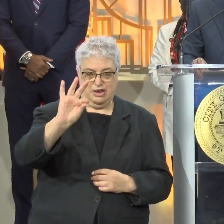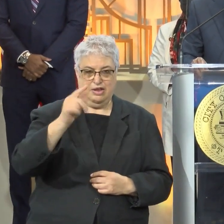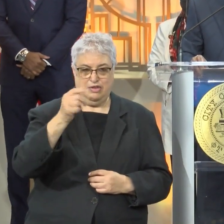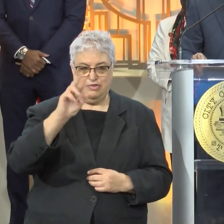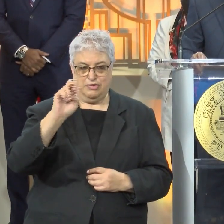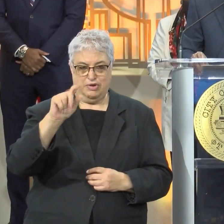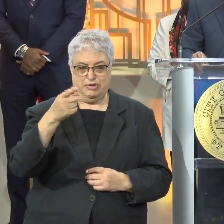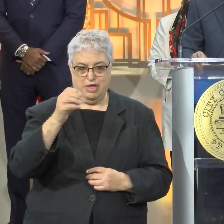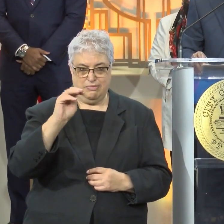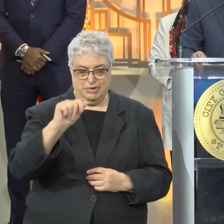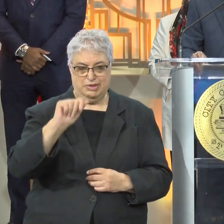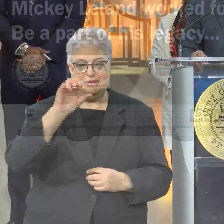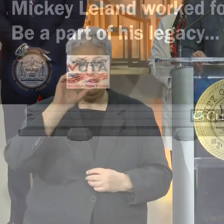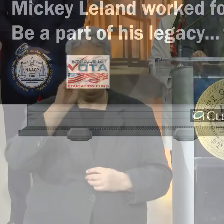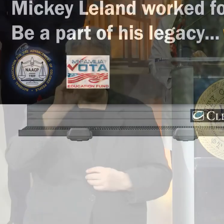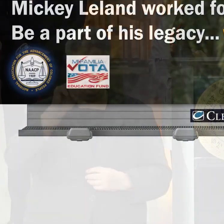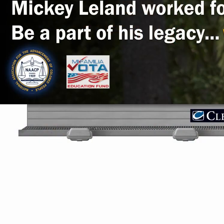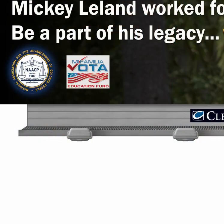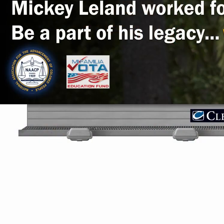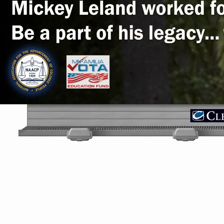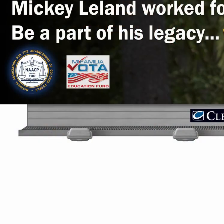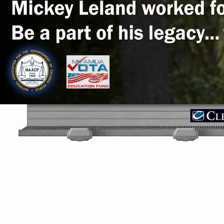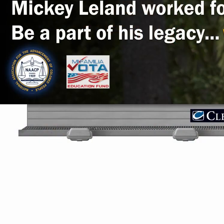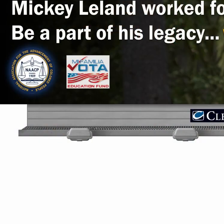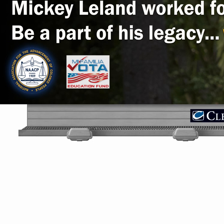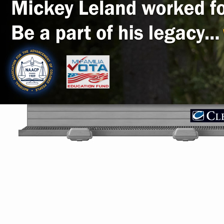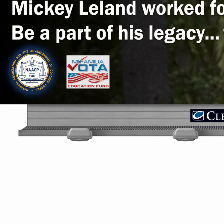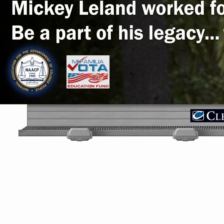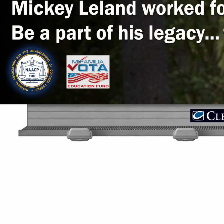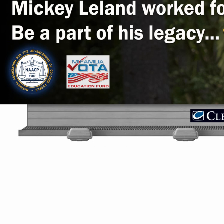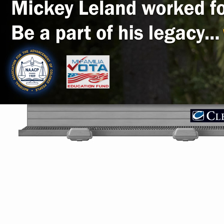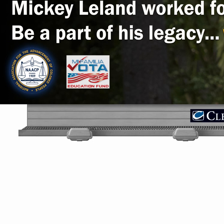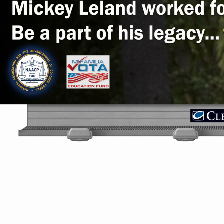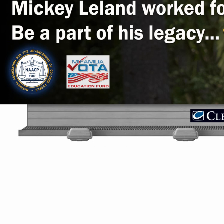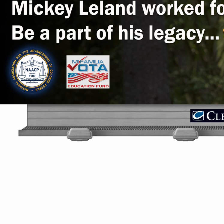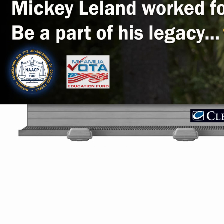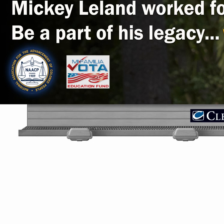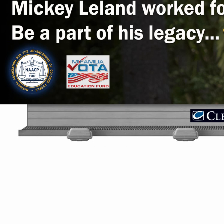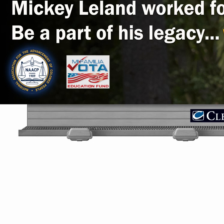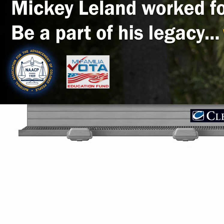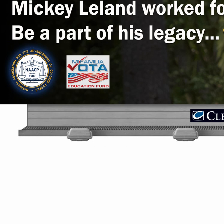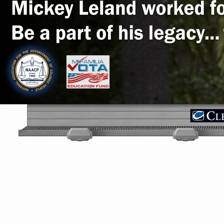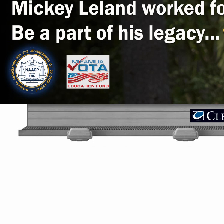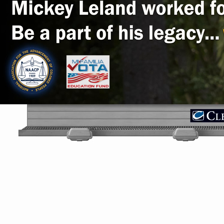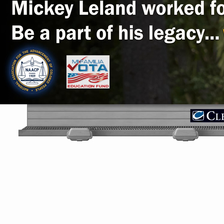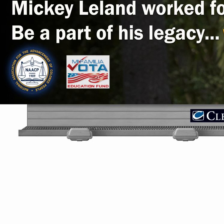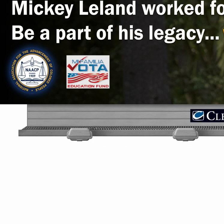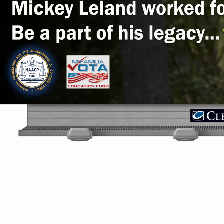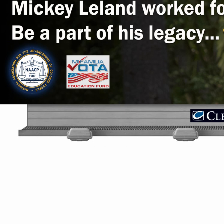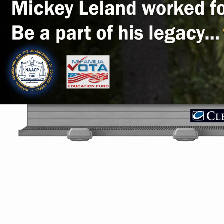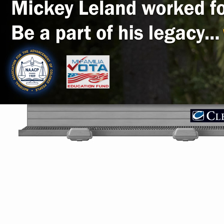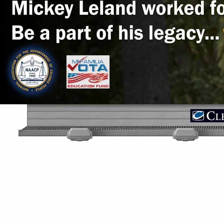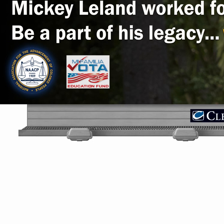George Thomas Mickey Leland died in a plane crash during one of his humanitarian missions. And Mickey was a fighter for